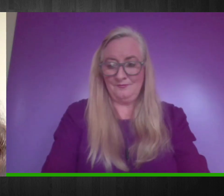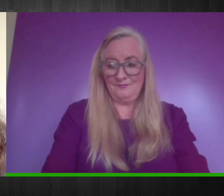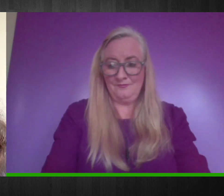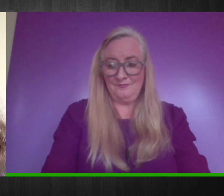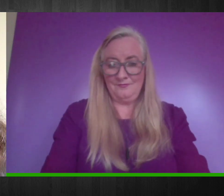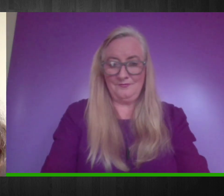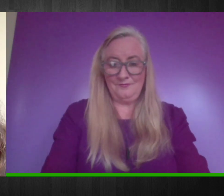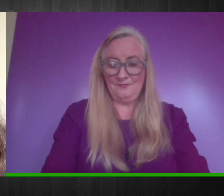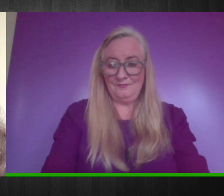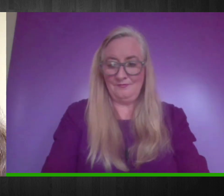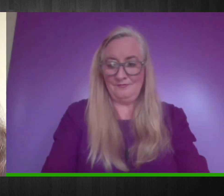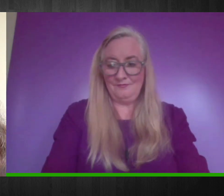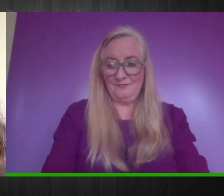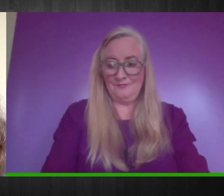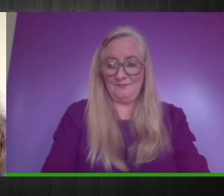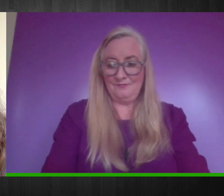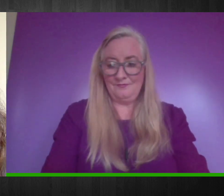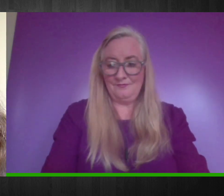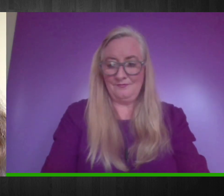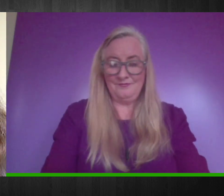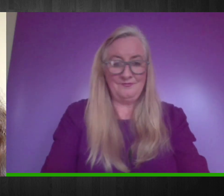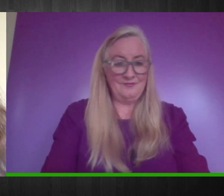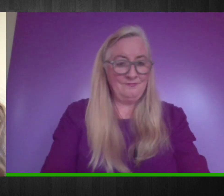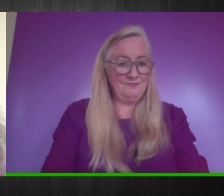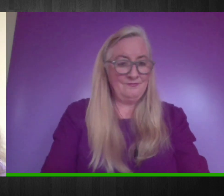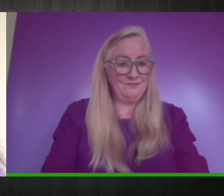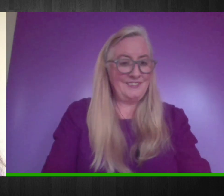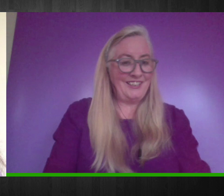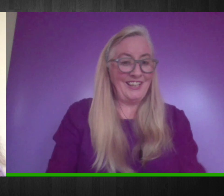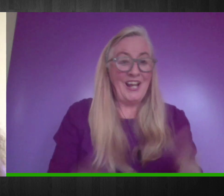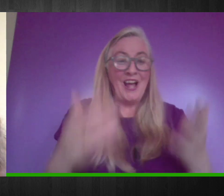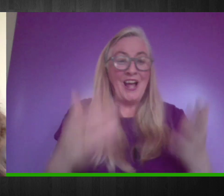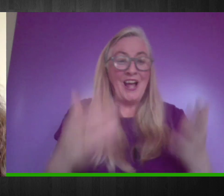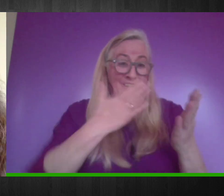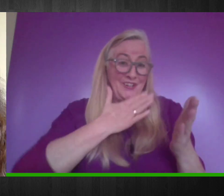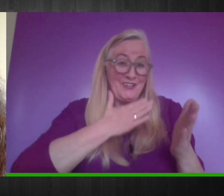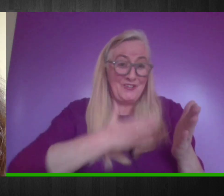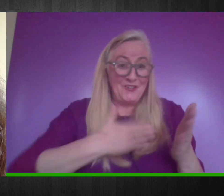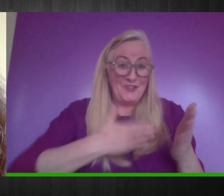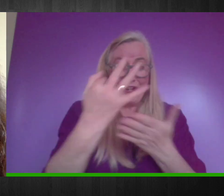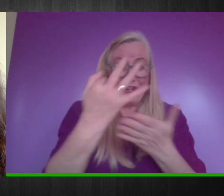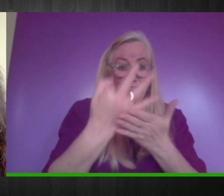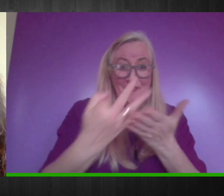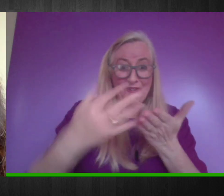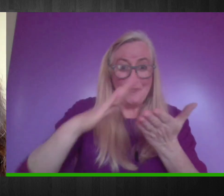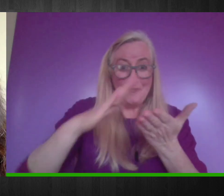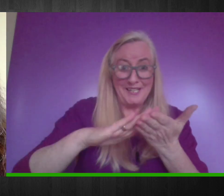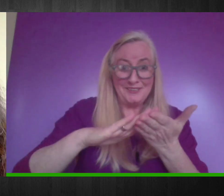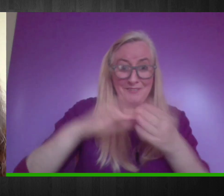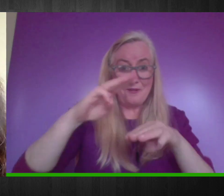advocate and Frank Conaghy who is a member of the Irish Human Rights and Equality Commission. You should be able to see everyone.